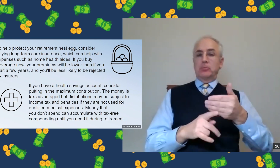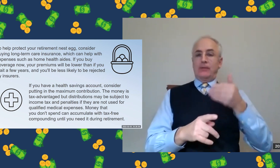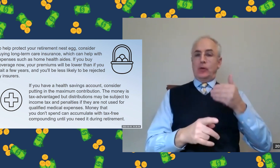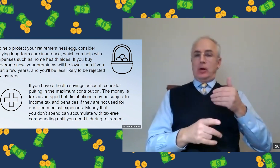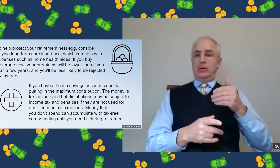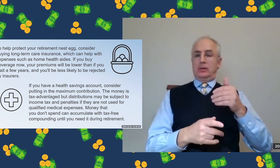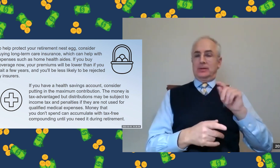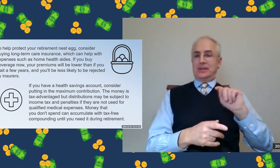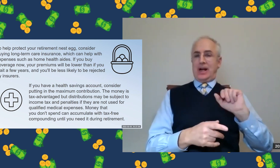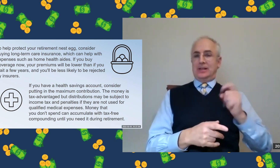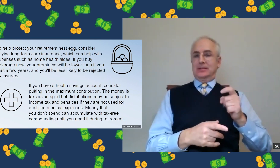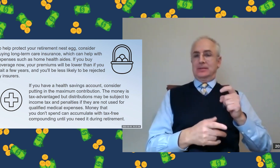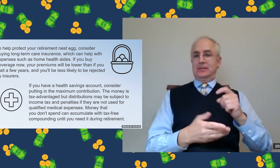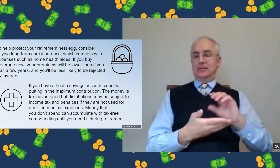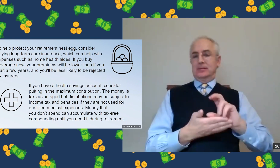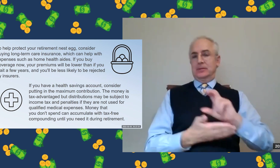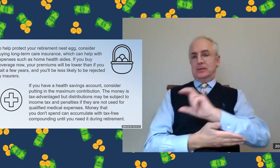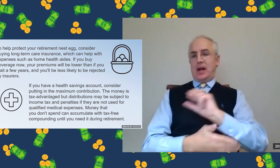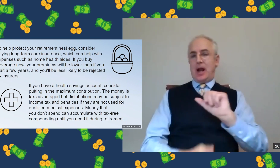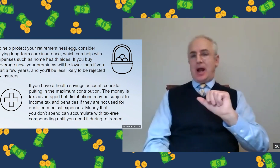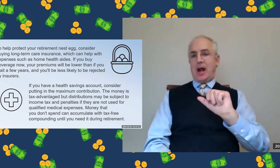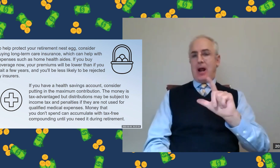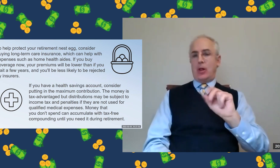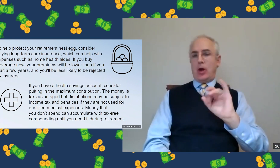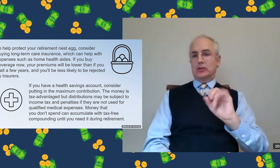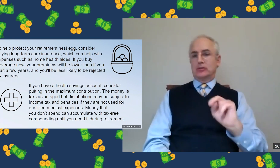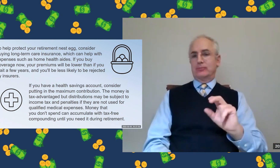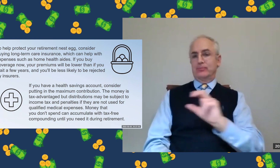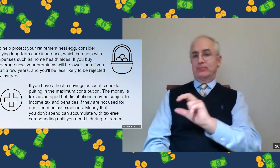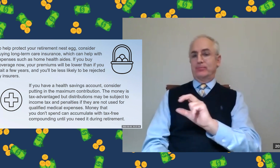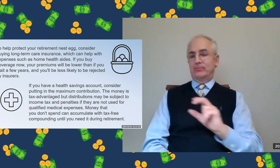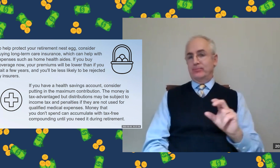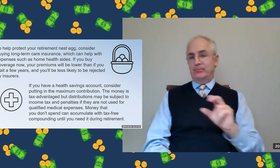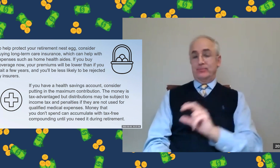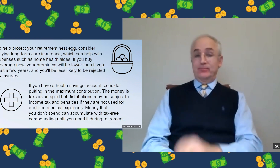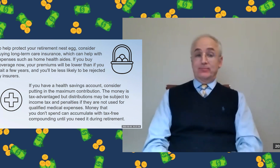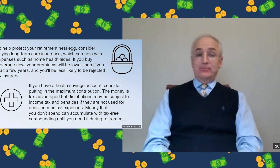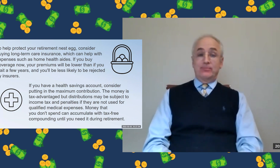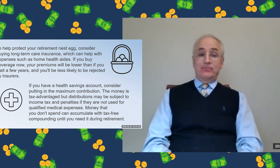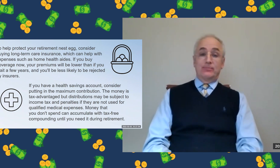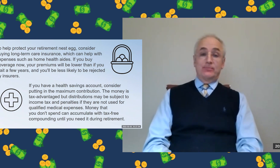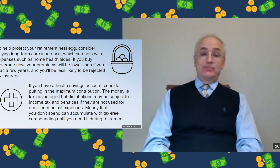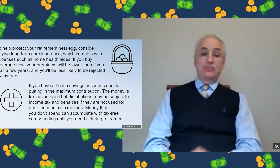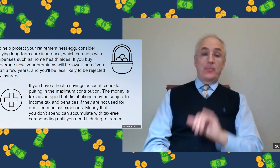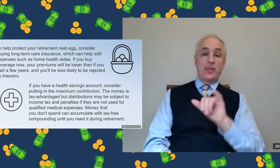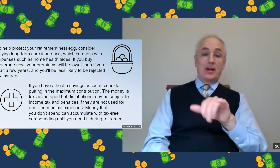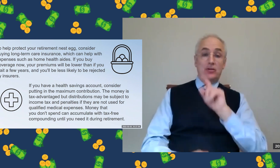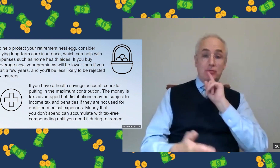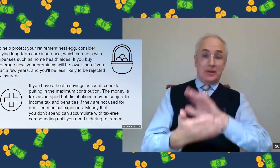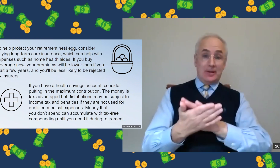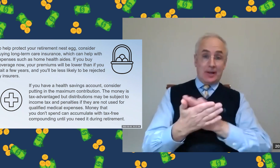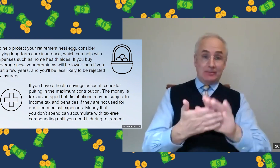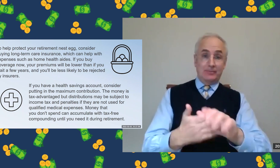and how much money makes sense to put in so that you can take advantage of those tax savings for spending on